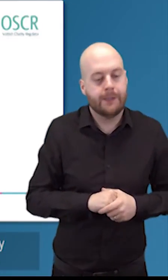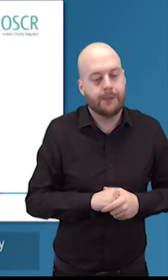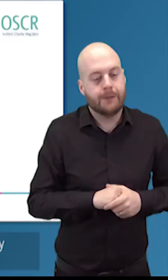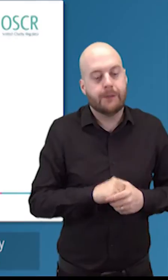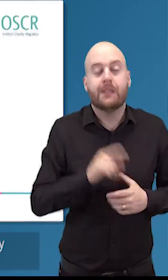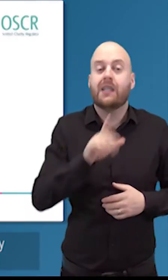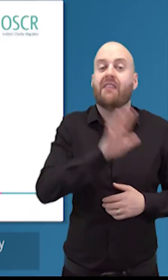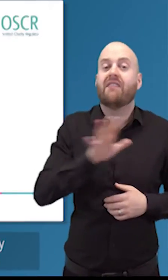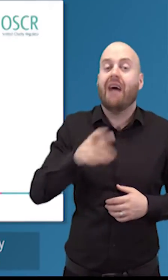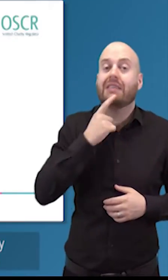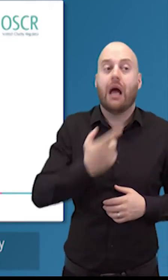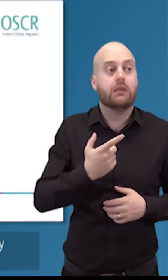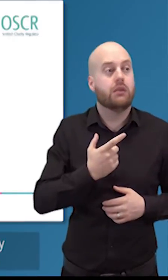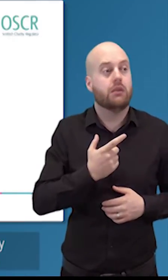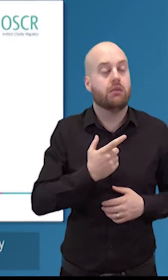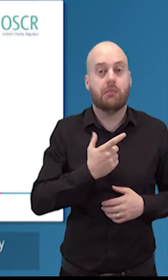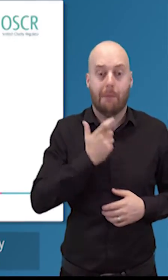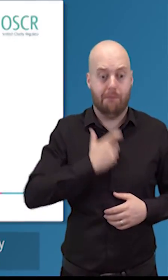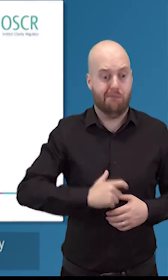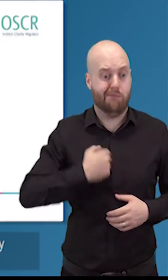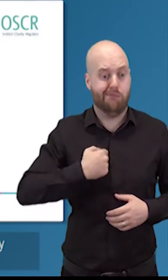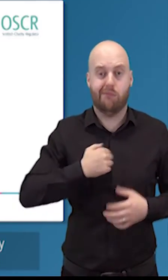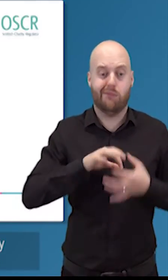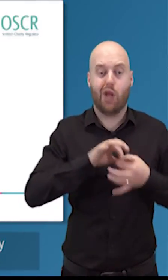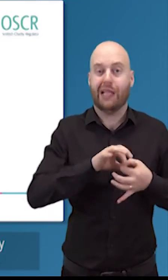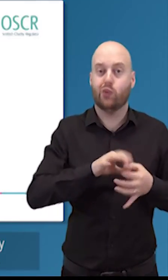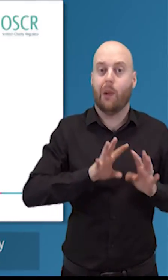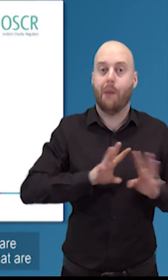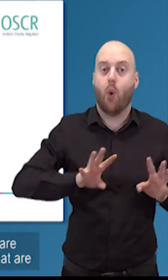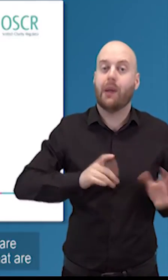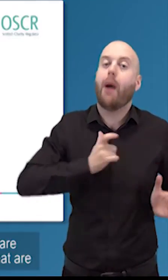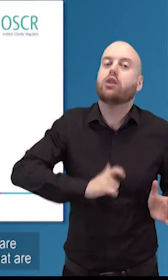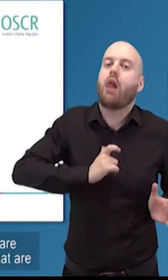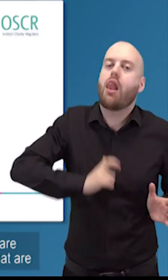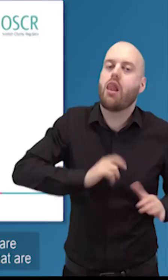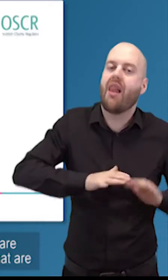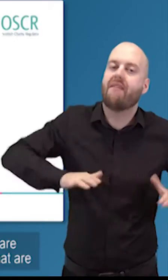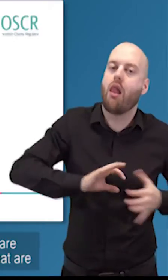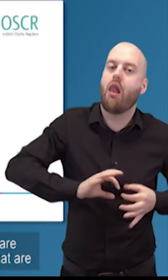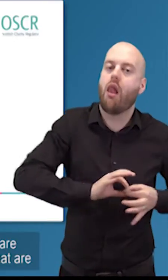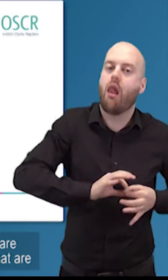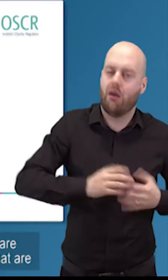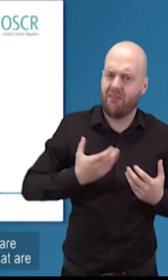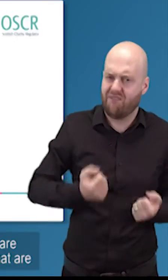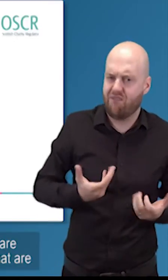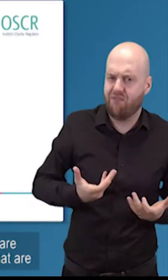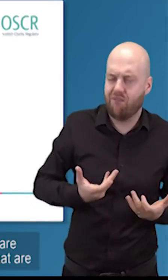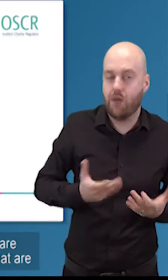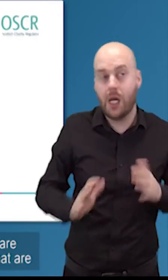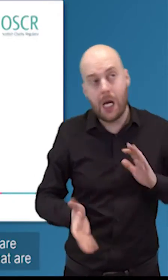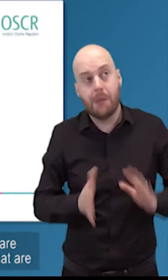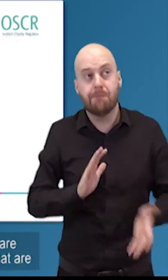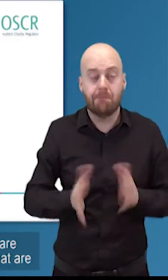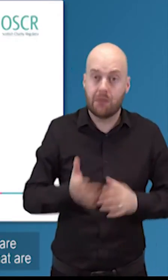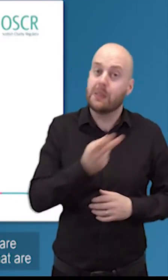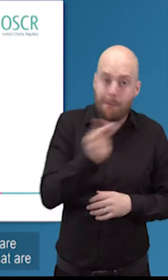said their board members were personally connected now while that's not a problem in itself some of the issues that we see coming through are when